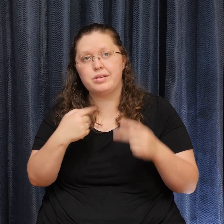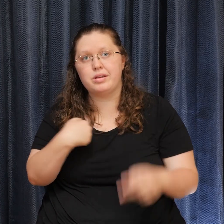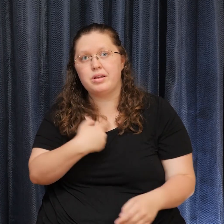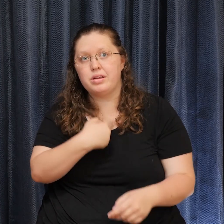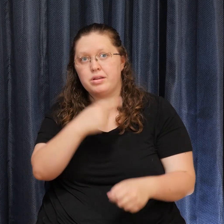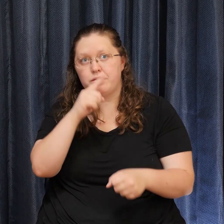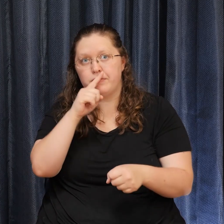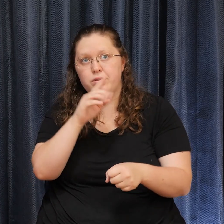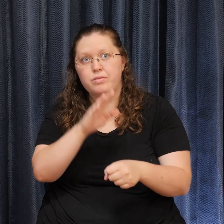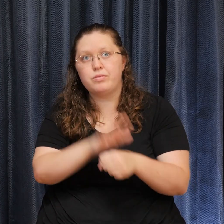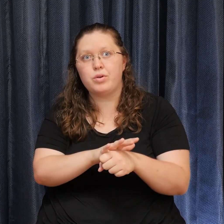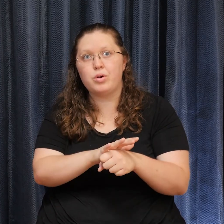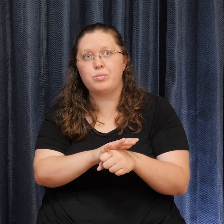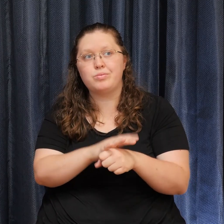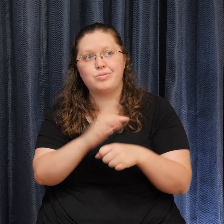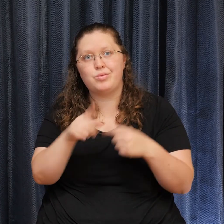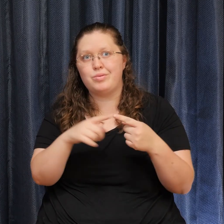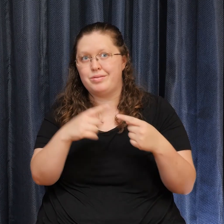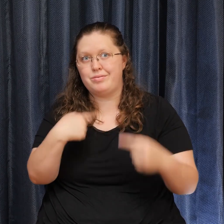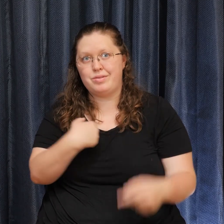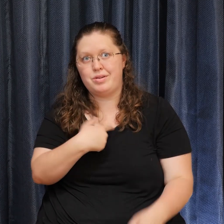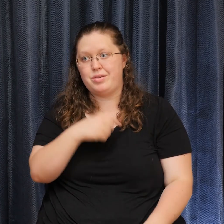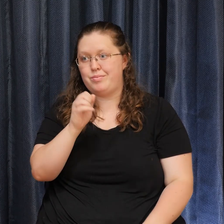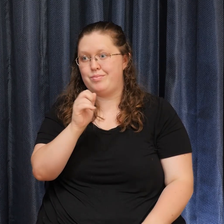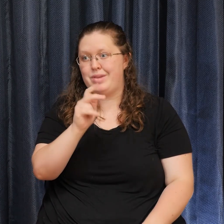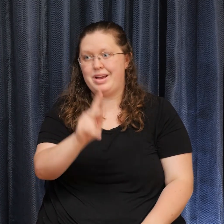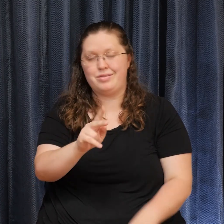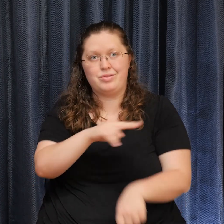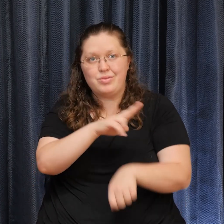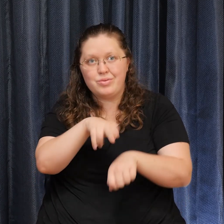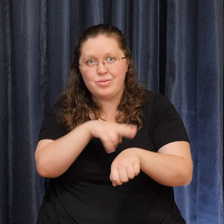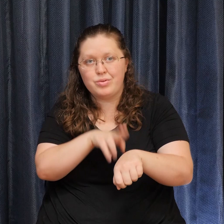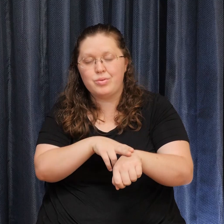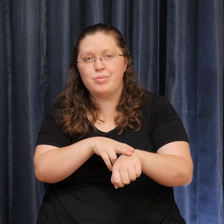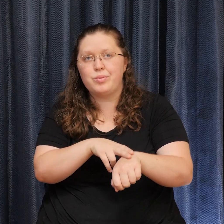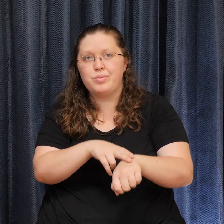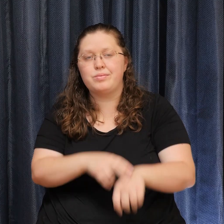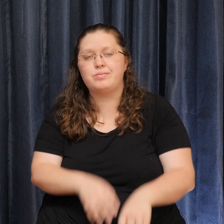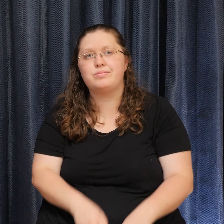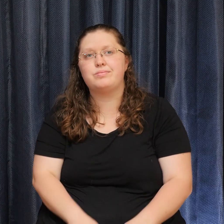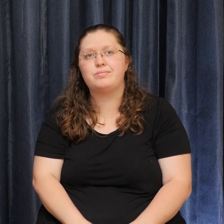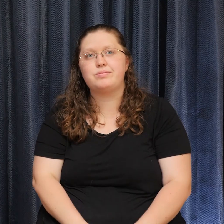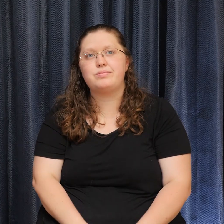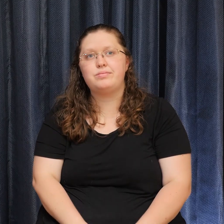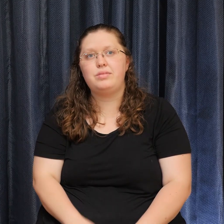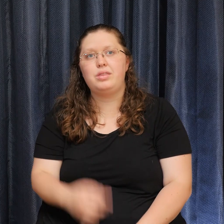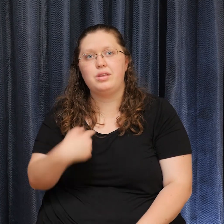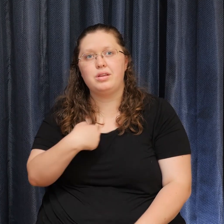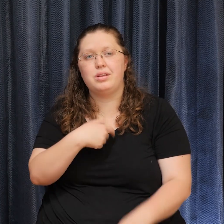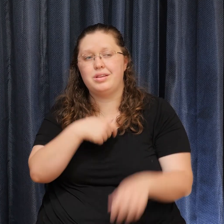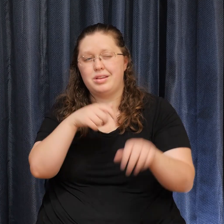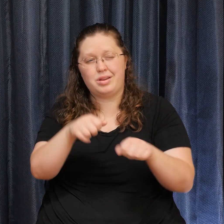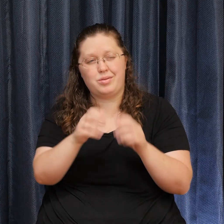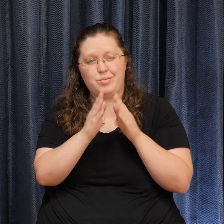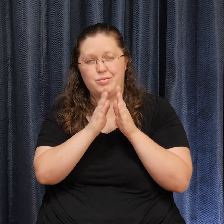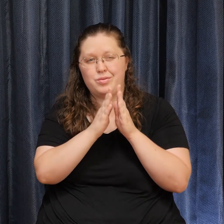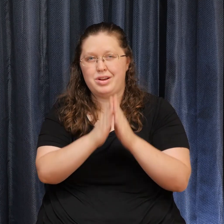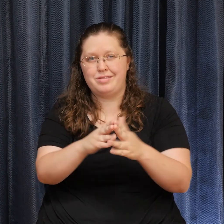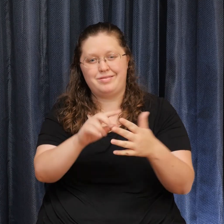normal is in our here and now. We can pray for all of those and so many other reasons. And I'll bet you're thinking of a reason